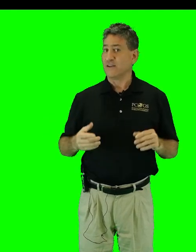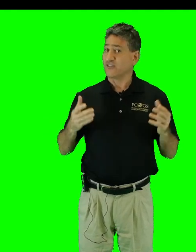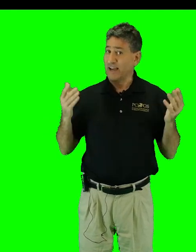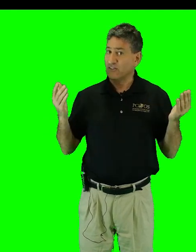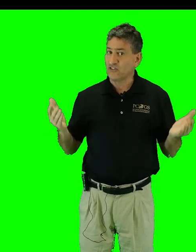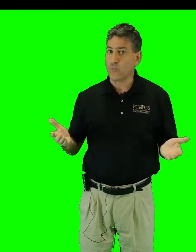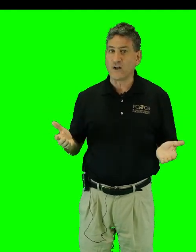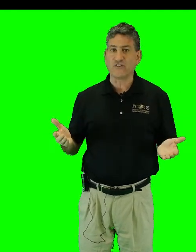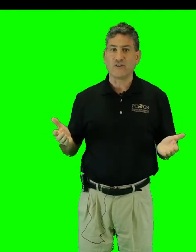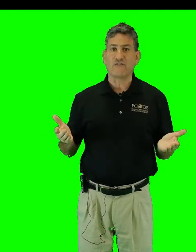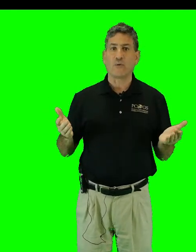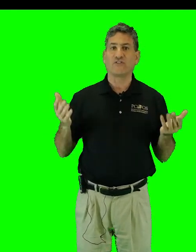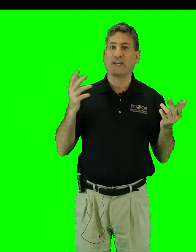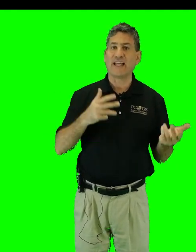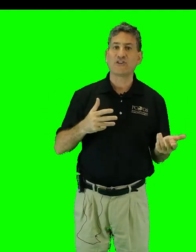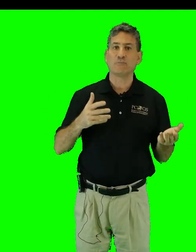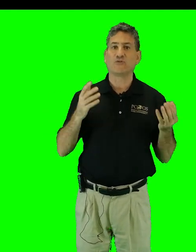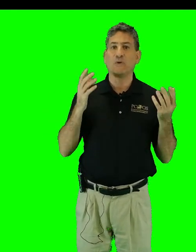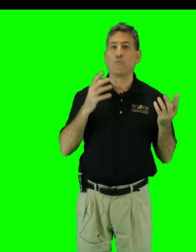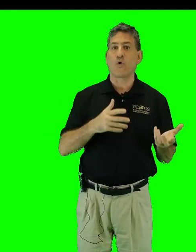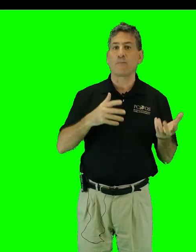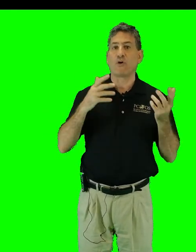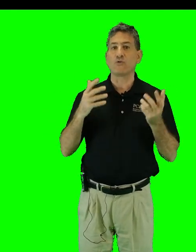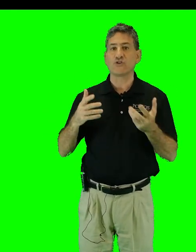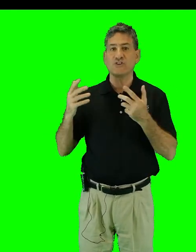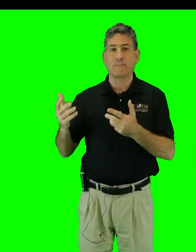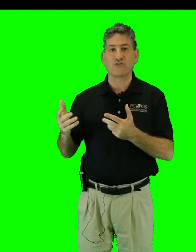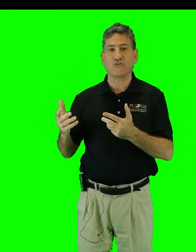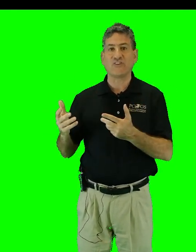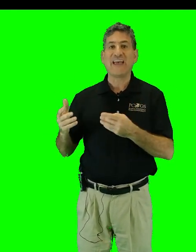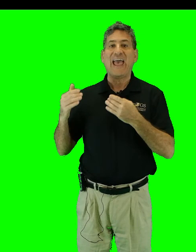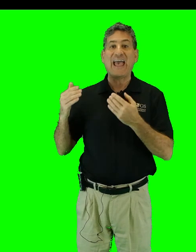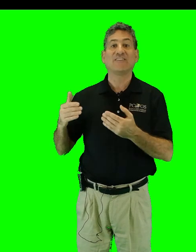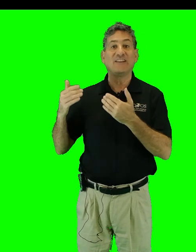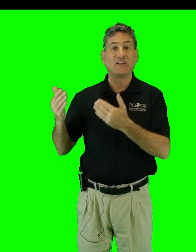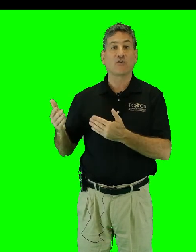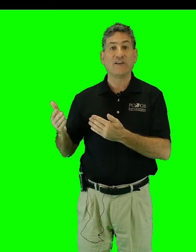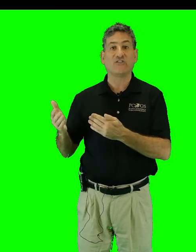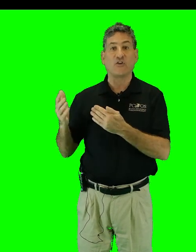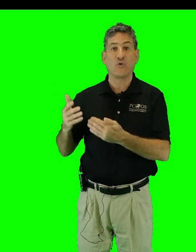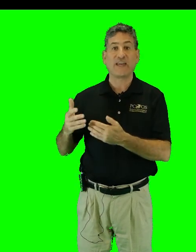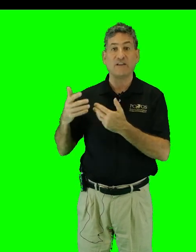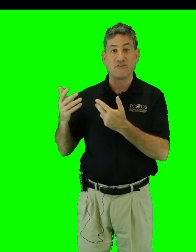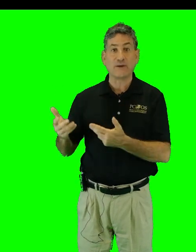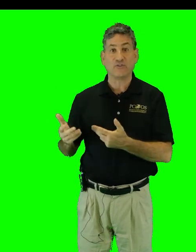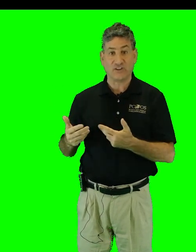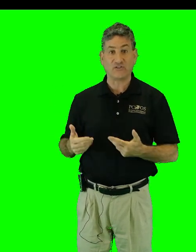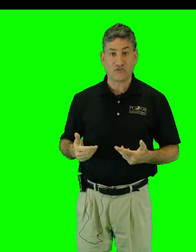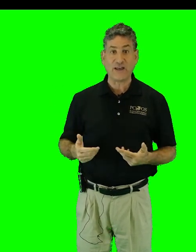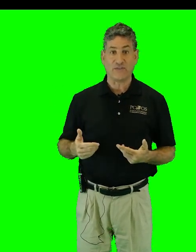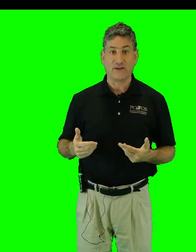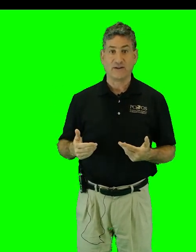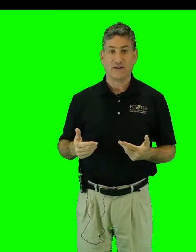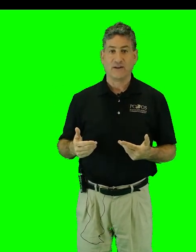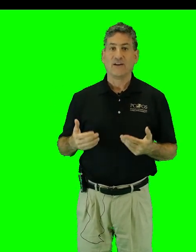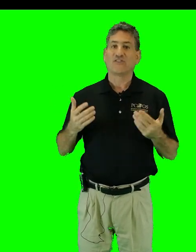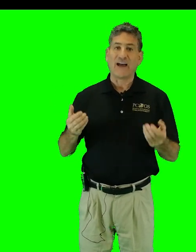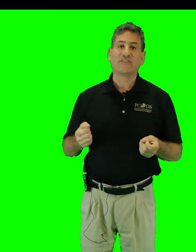scientists wondered if there was a connection between warmer ocean temperatures and an increase in hurricane frequency and strength. Scientists